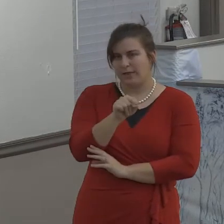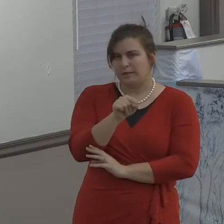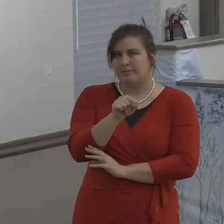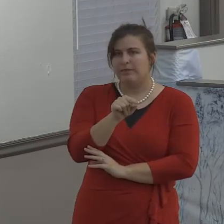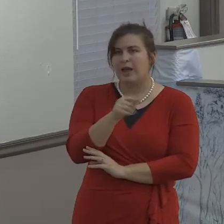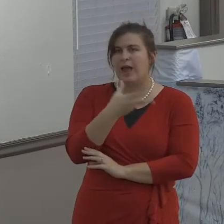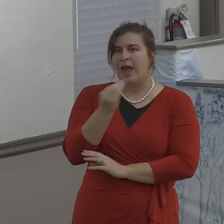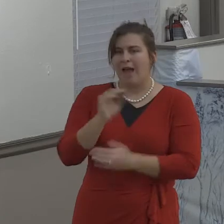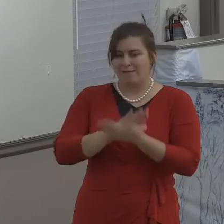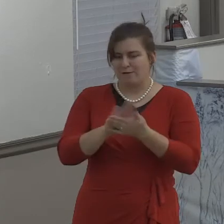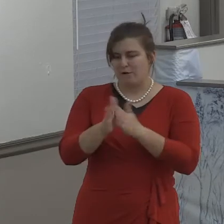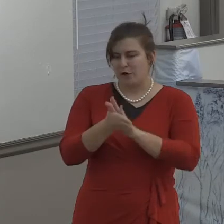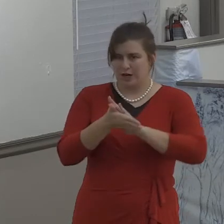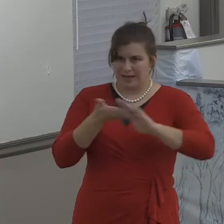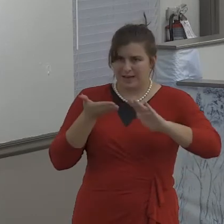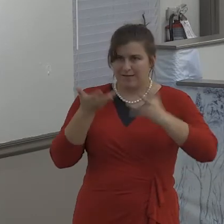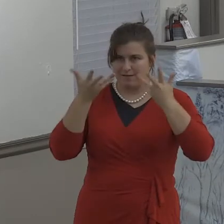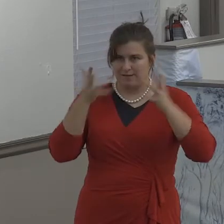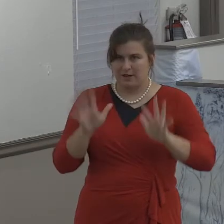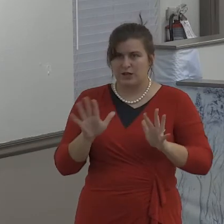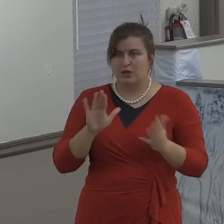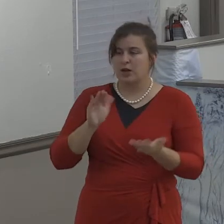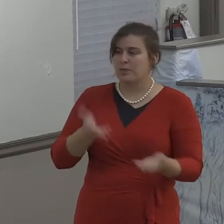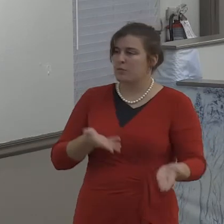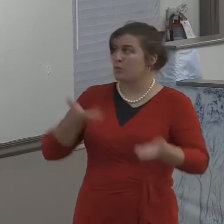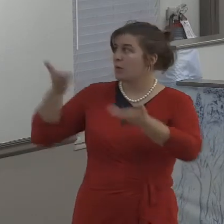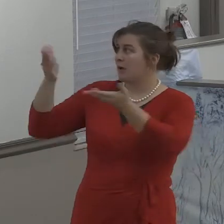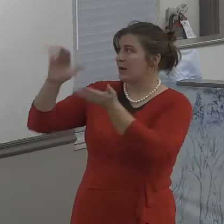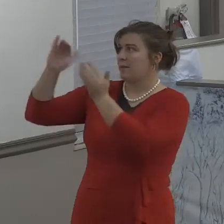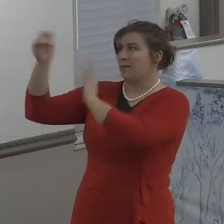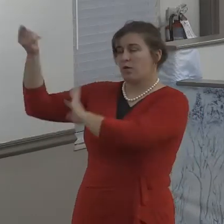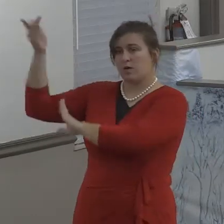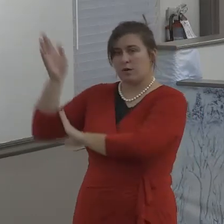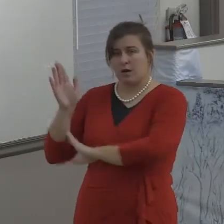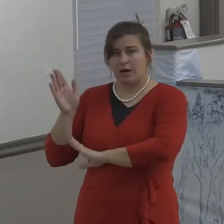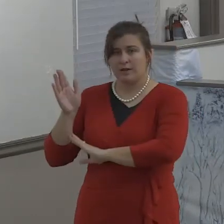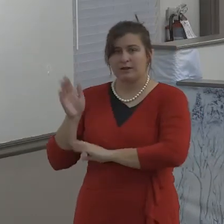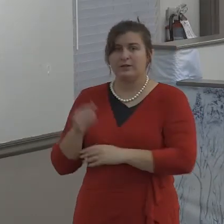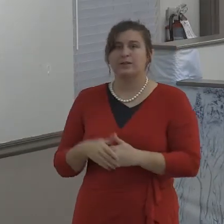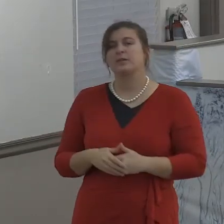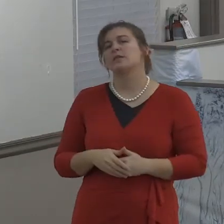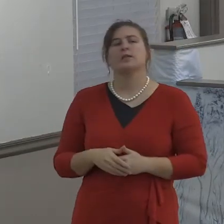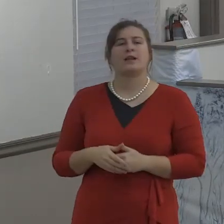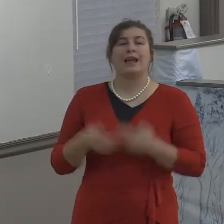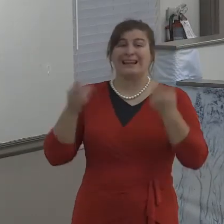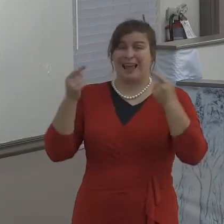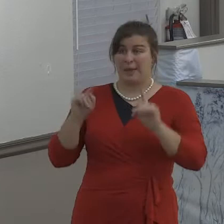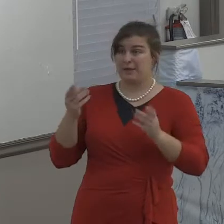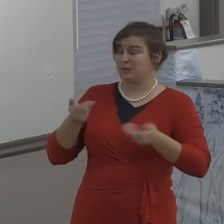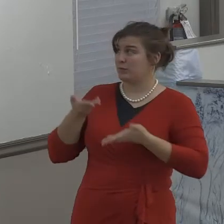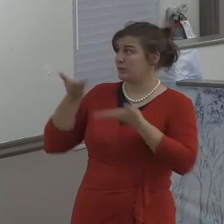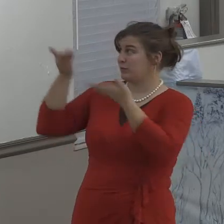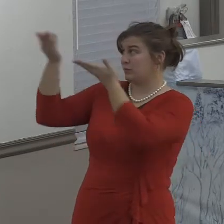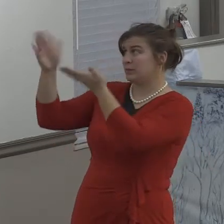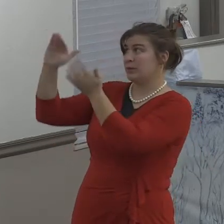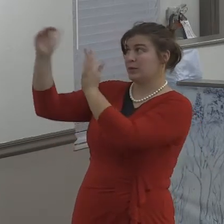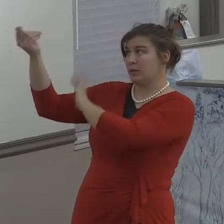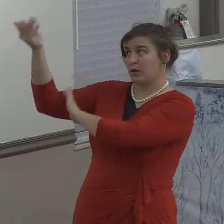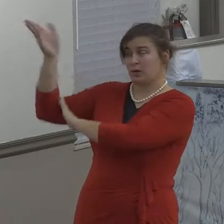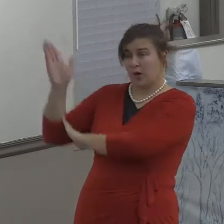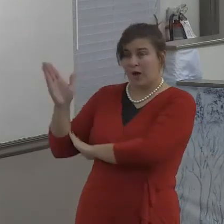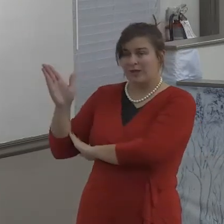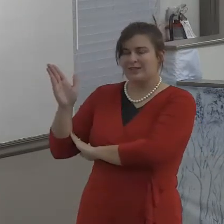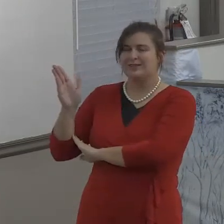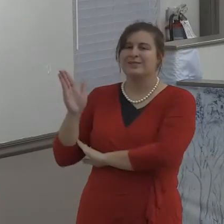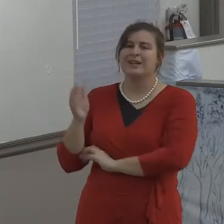knows Gary Randall knows that I didn't